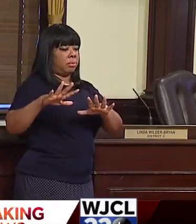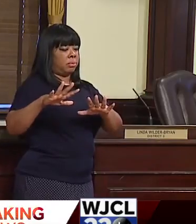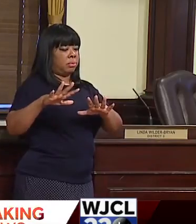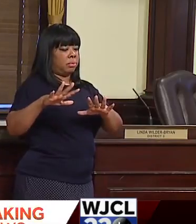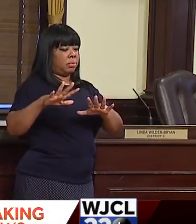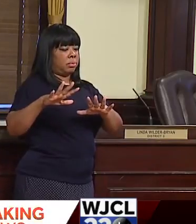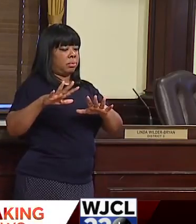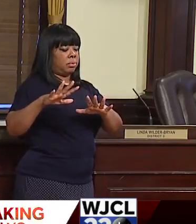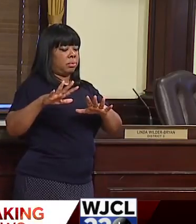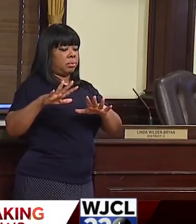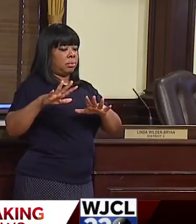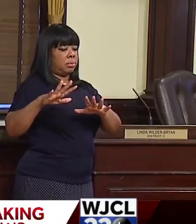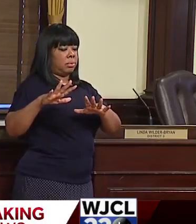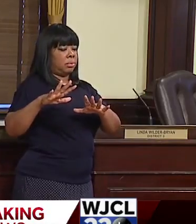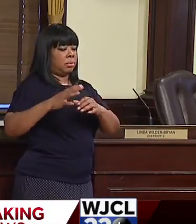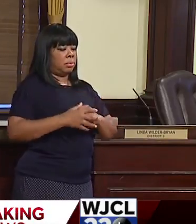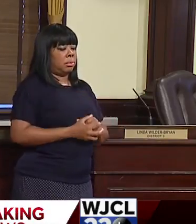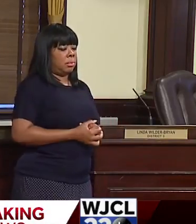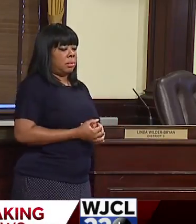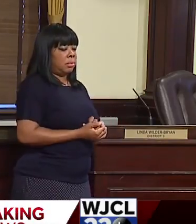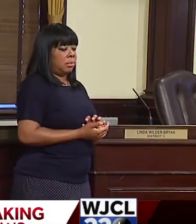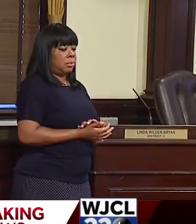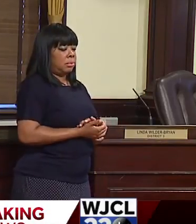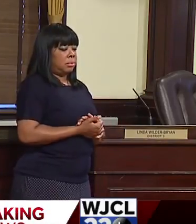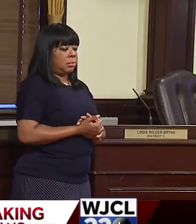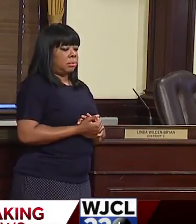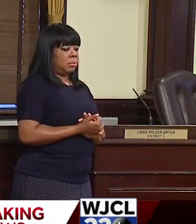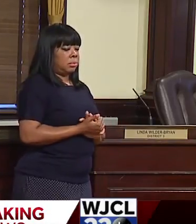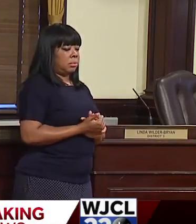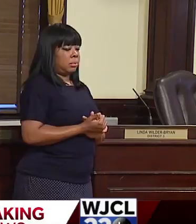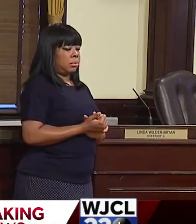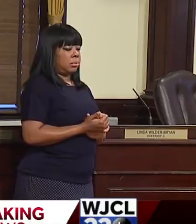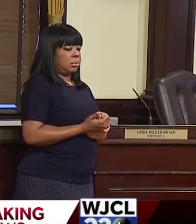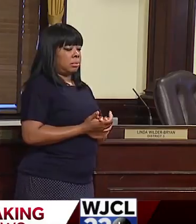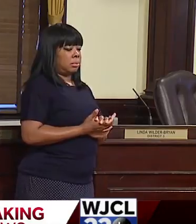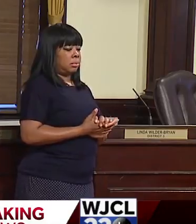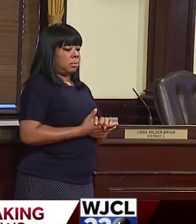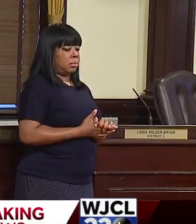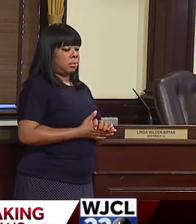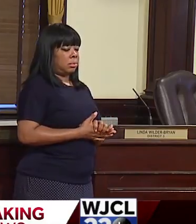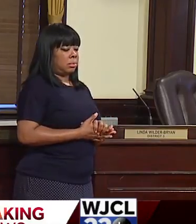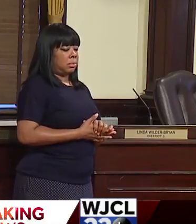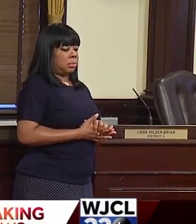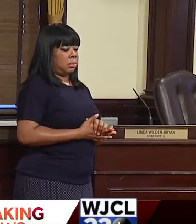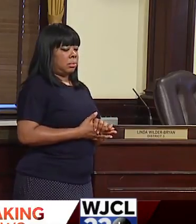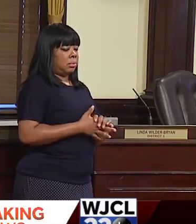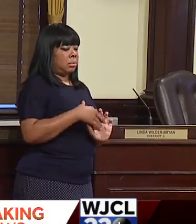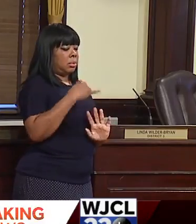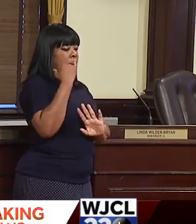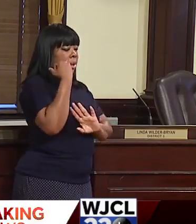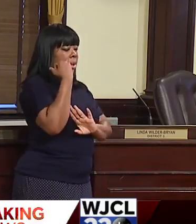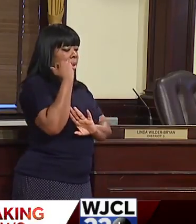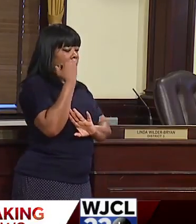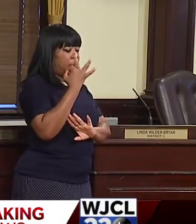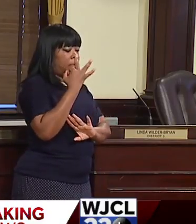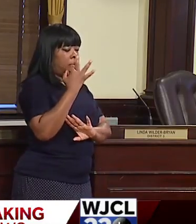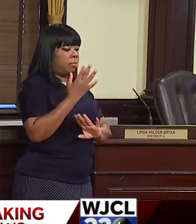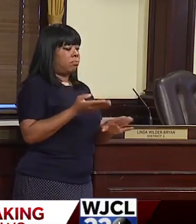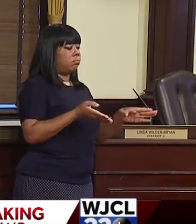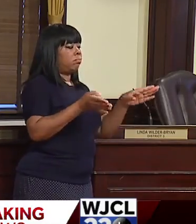how what is the impact. And for us, we have to be able to act